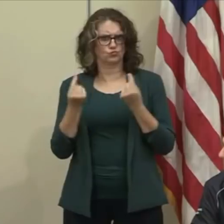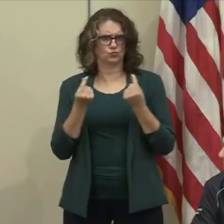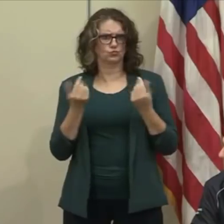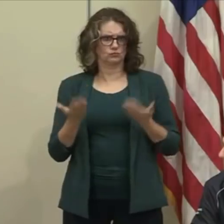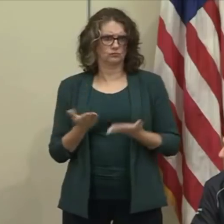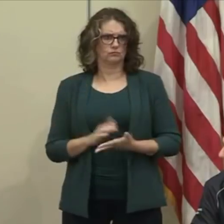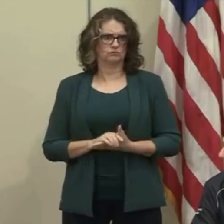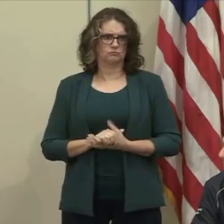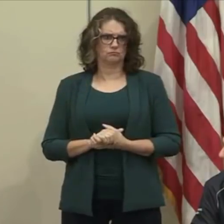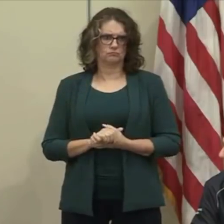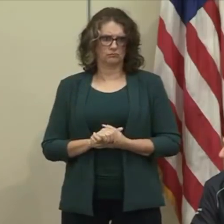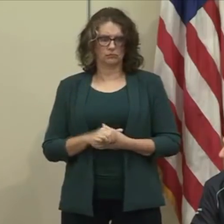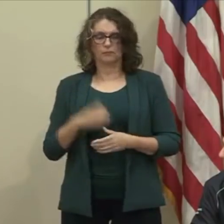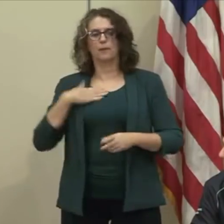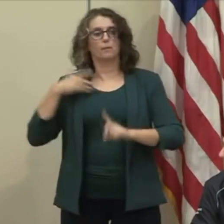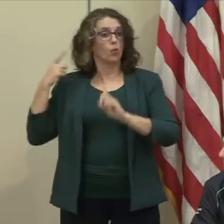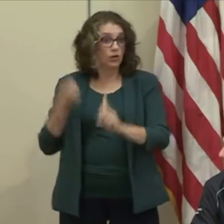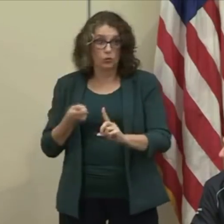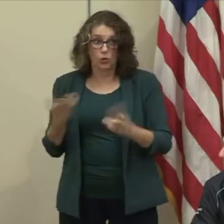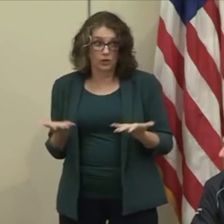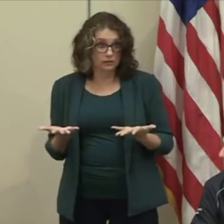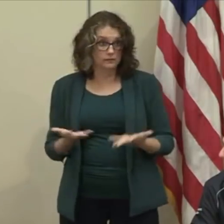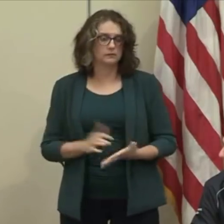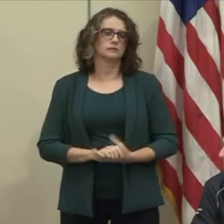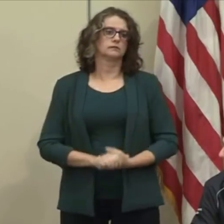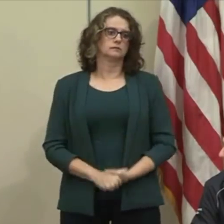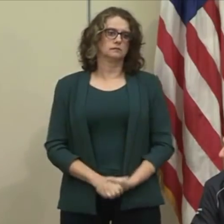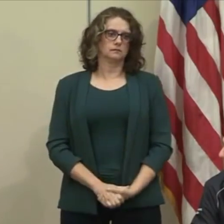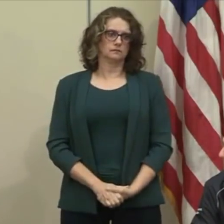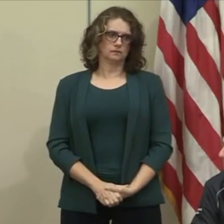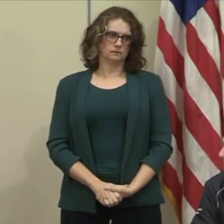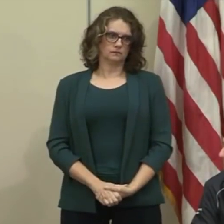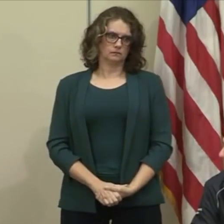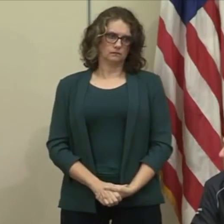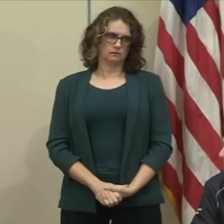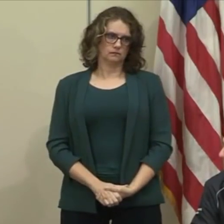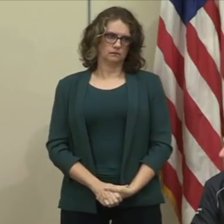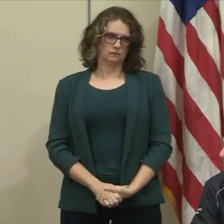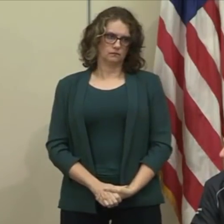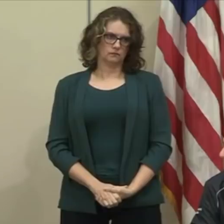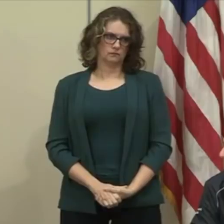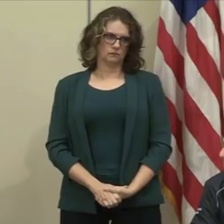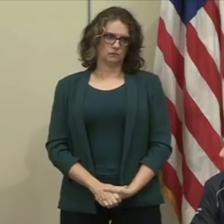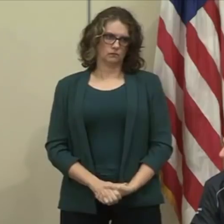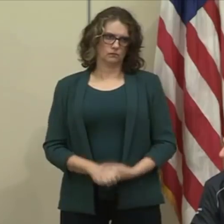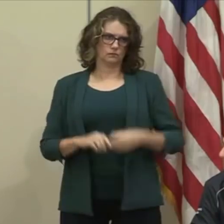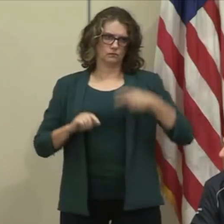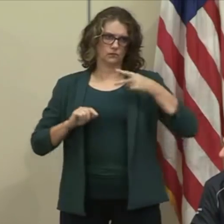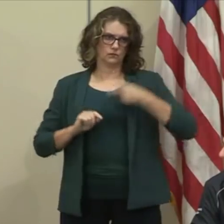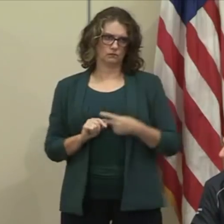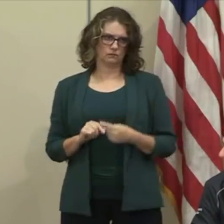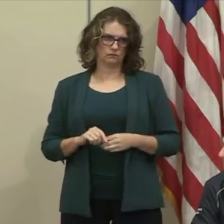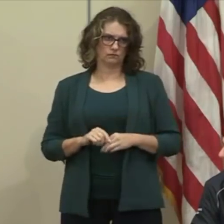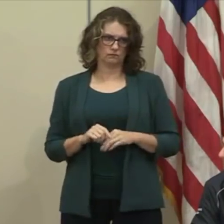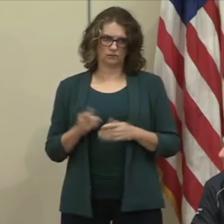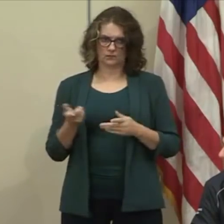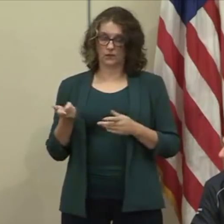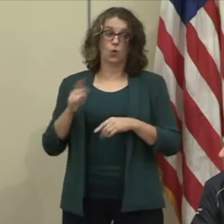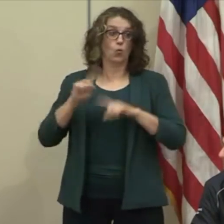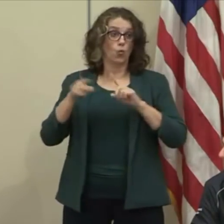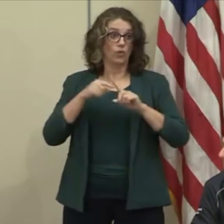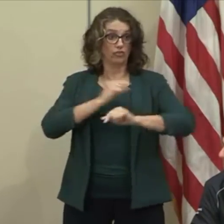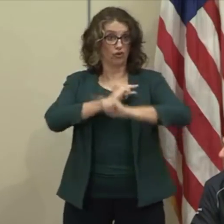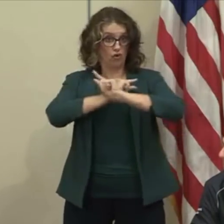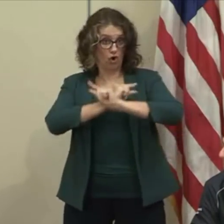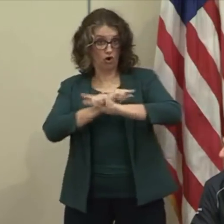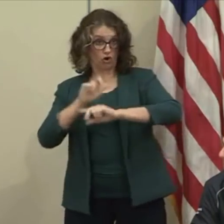modest point for mentioning all of that is there are two things in common when the Guard deploys. Number one, they deploy when